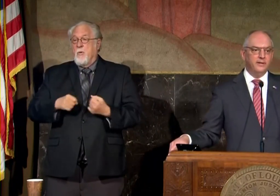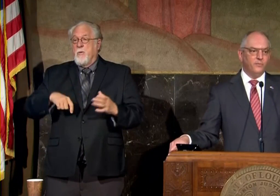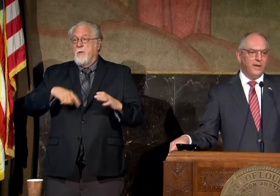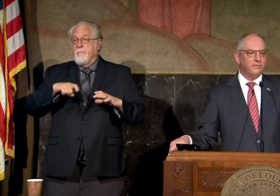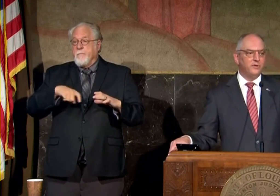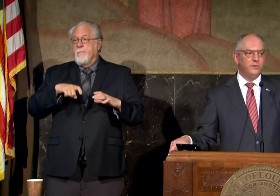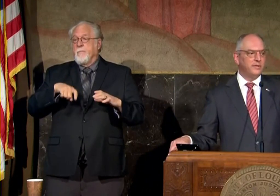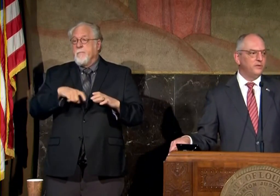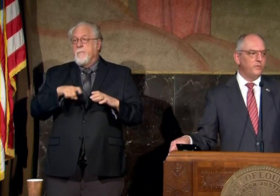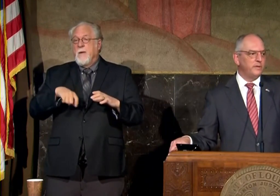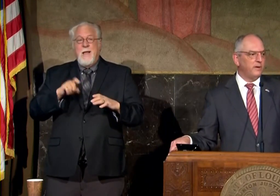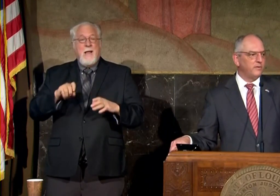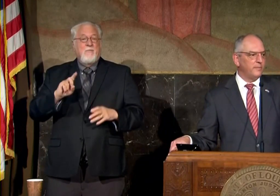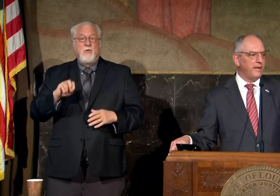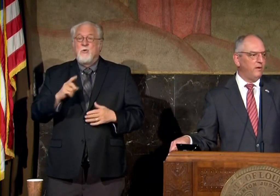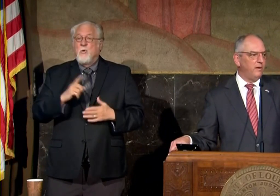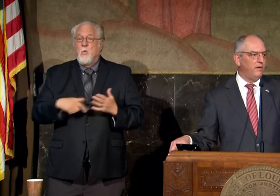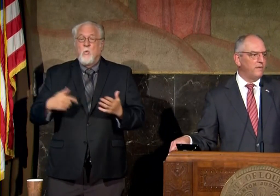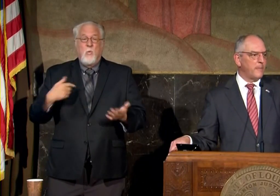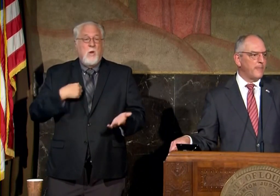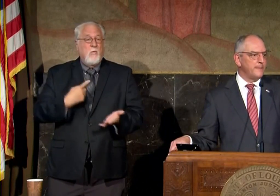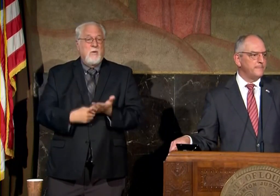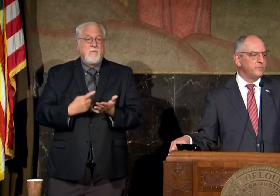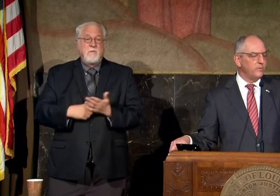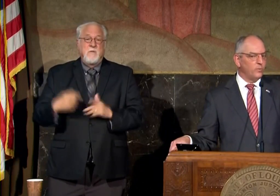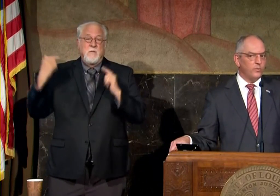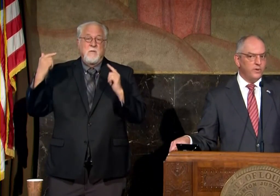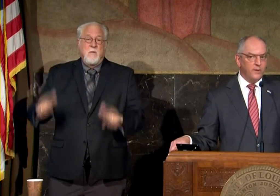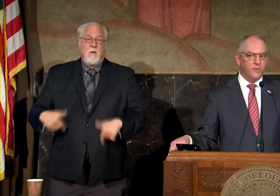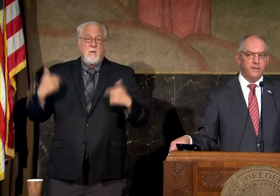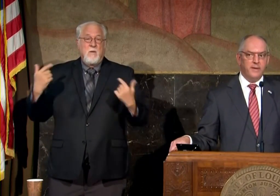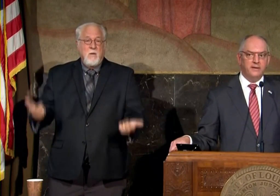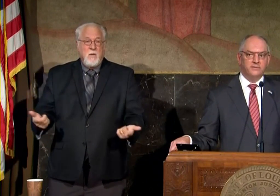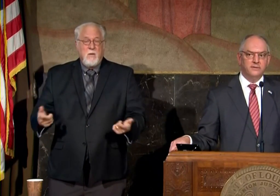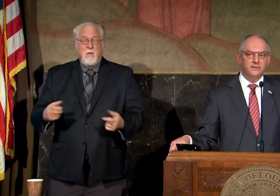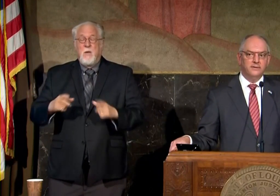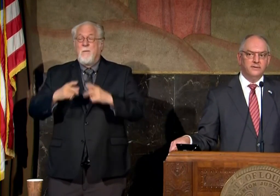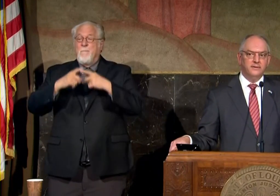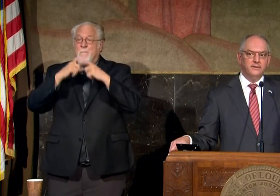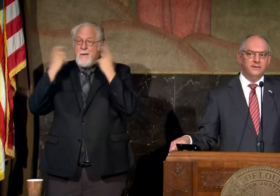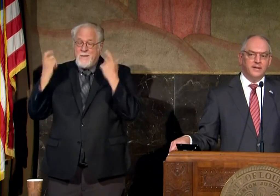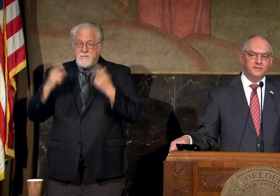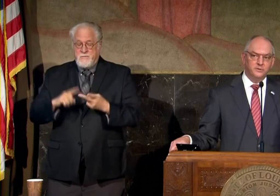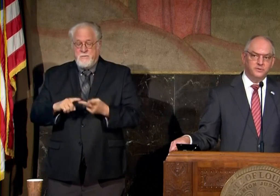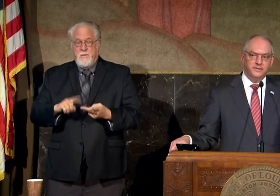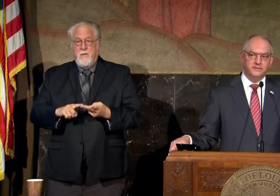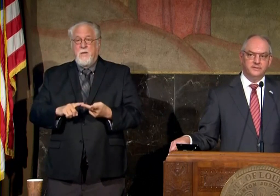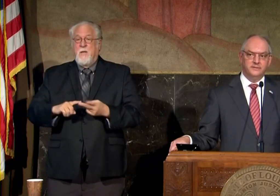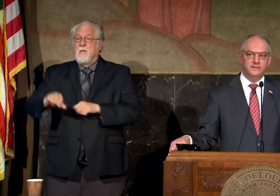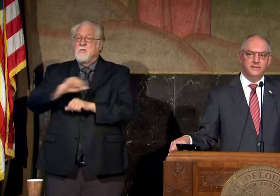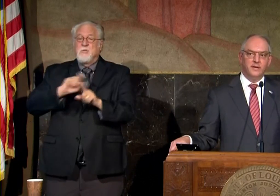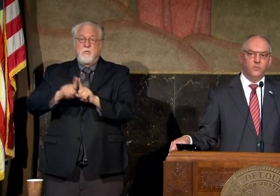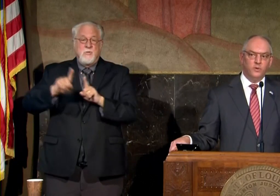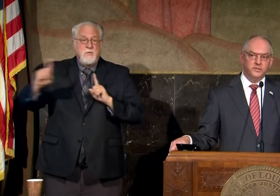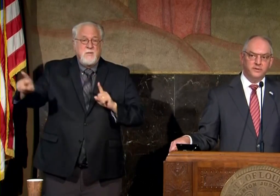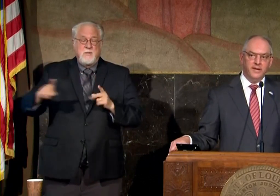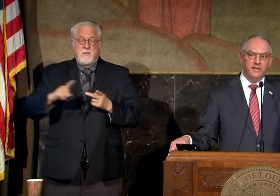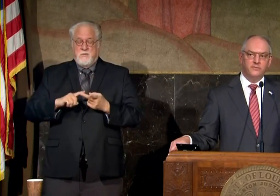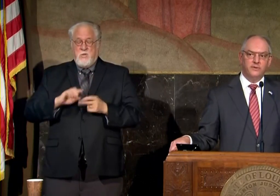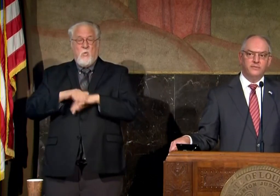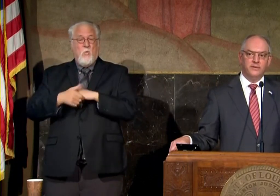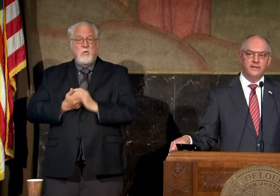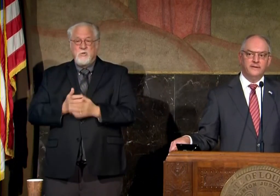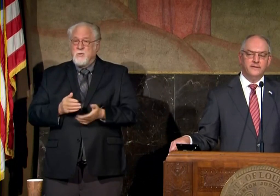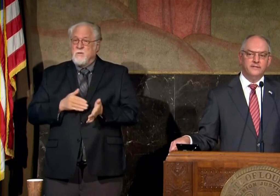we have to do the things we've been talking about all along you got to wear your mask you got a social distance you got to wash your